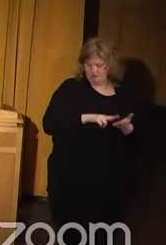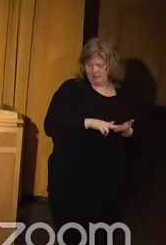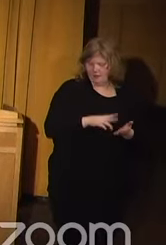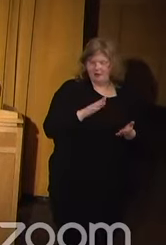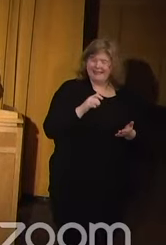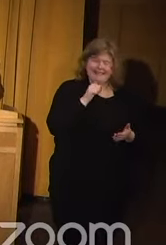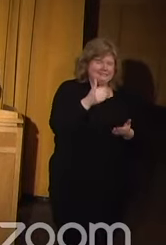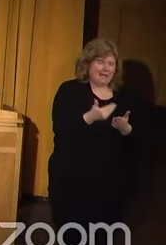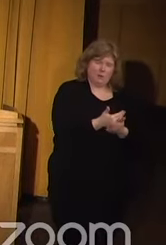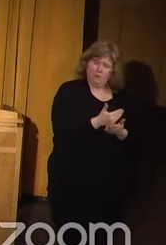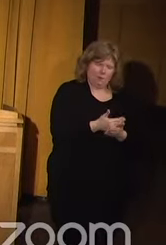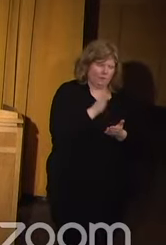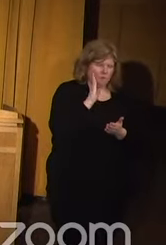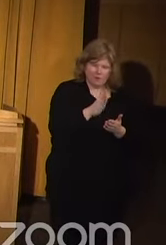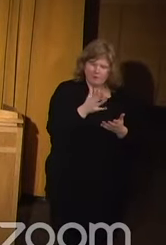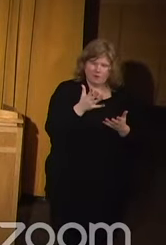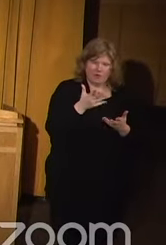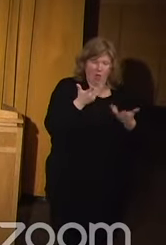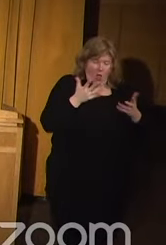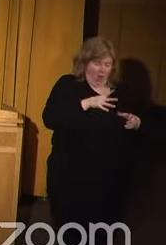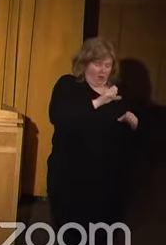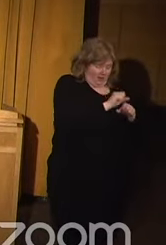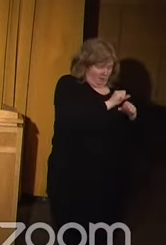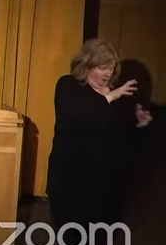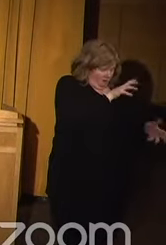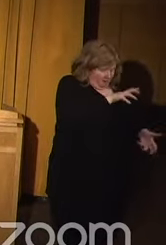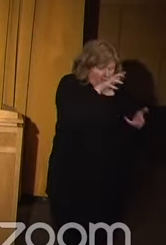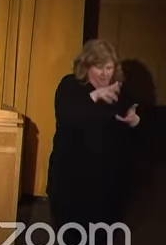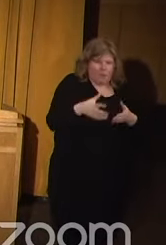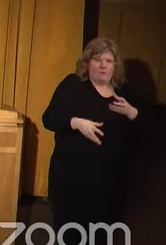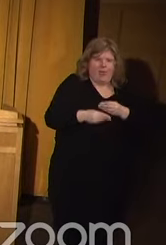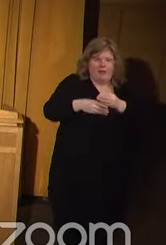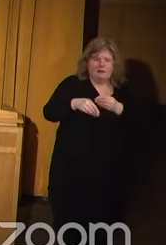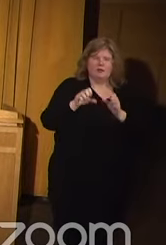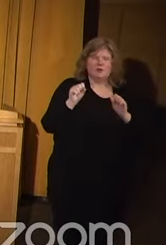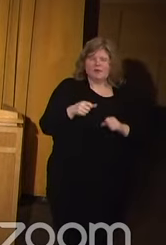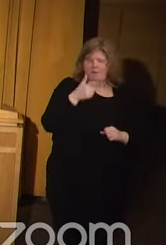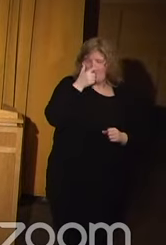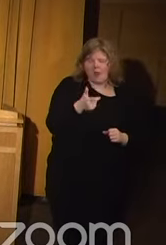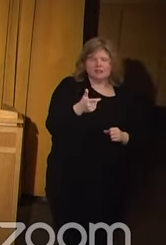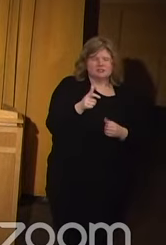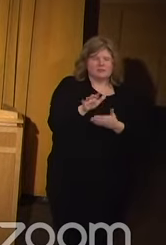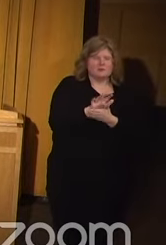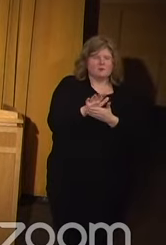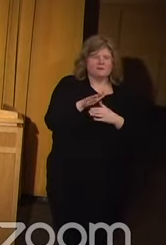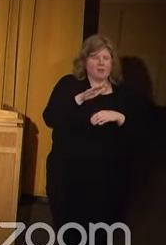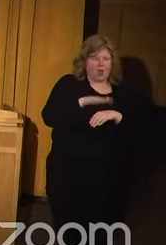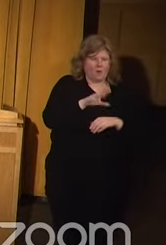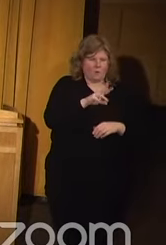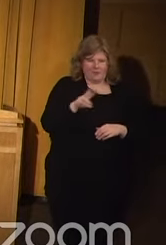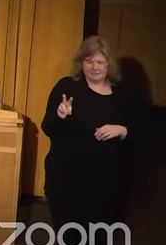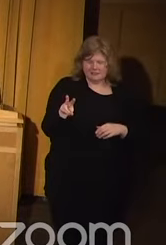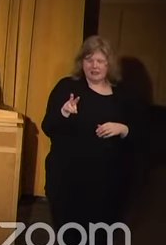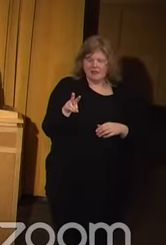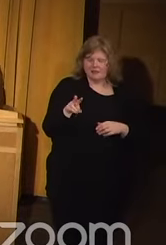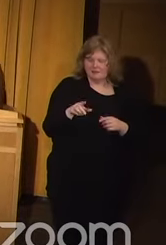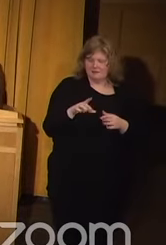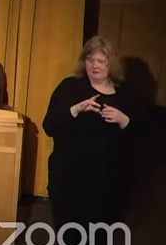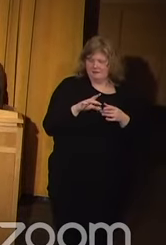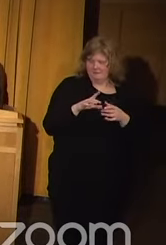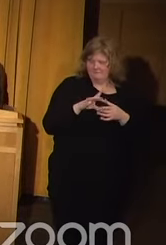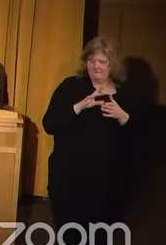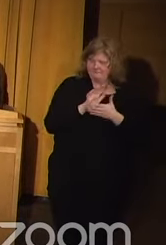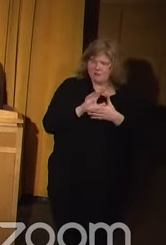that we have already done. You can go to our website and watch the clip of Julie, and we also have one, I think, up on use of force,